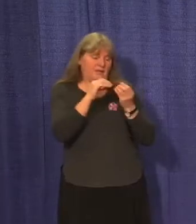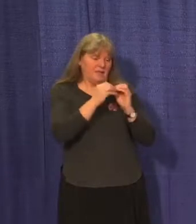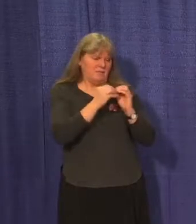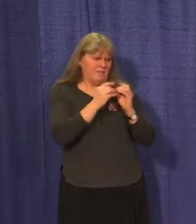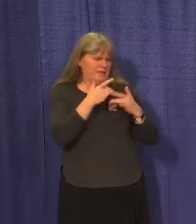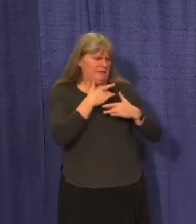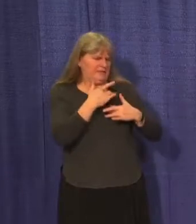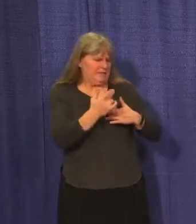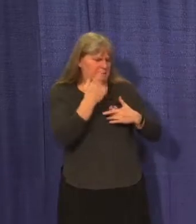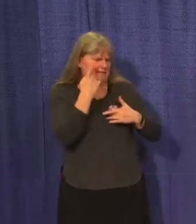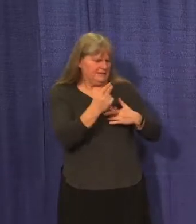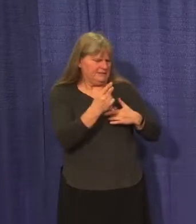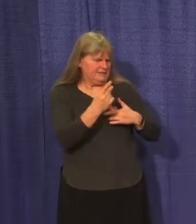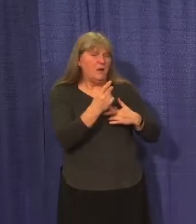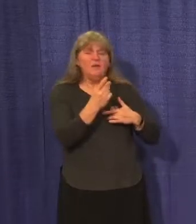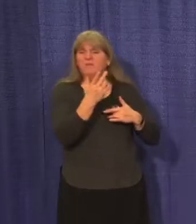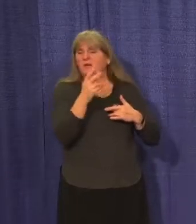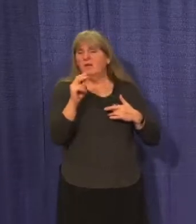to Northern Health,